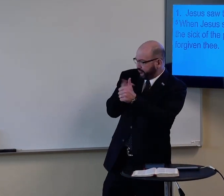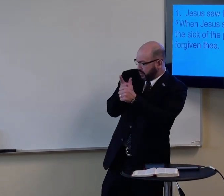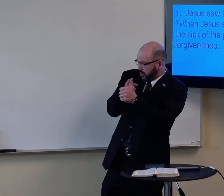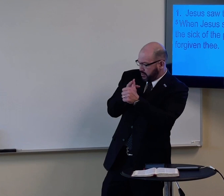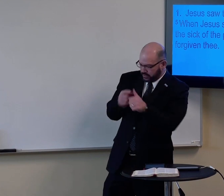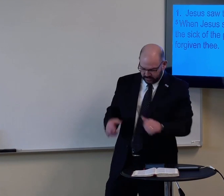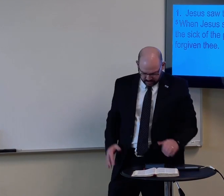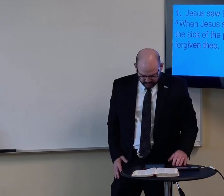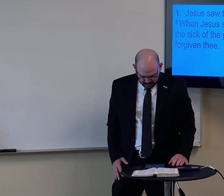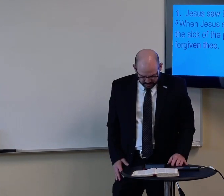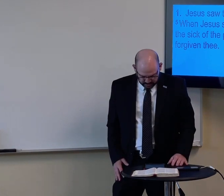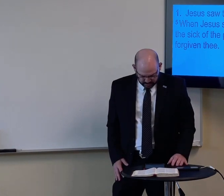Notice, first of all,